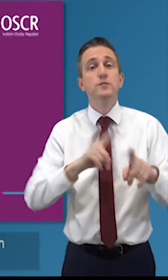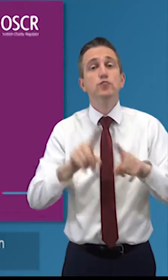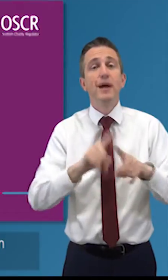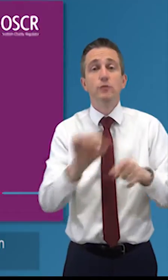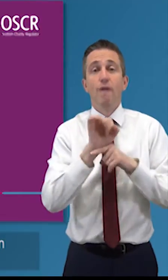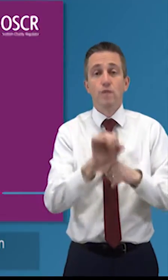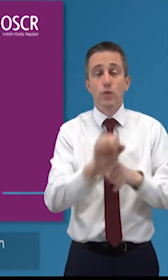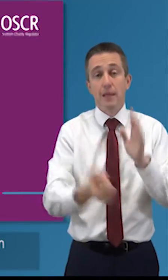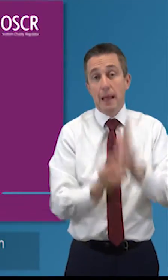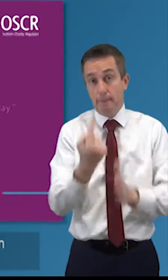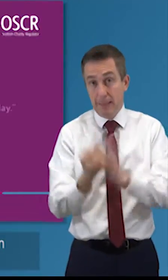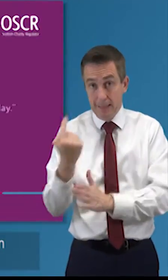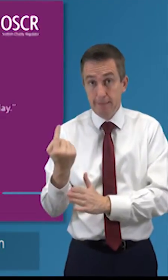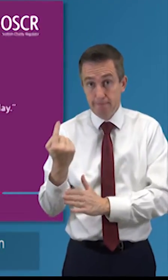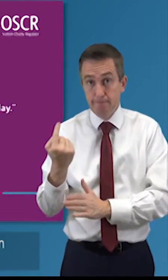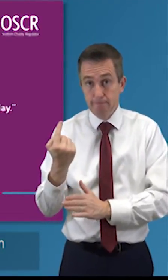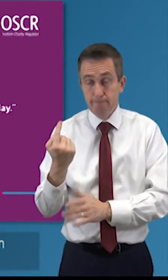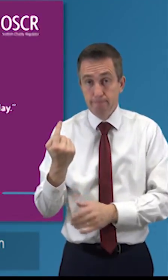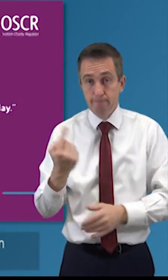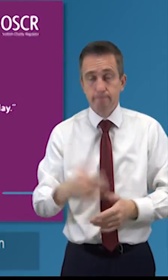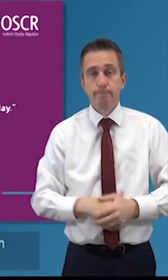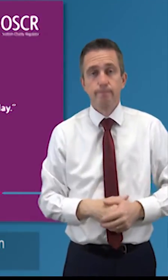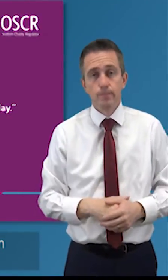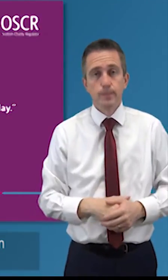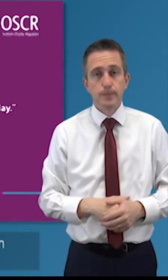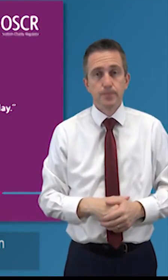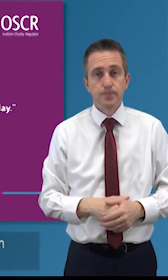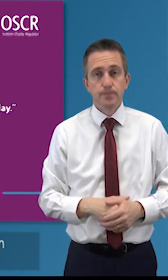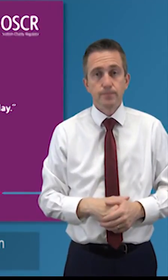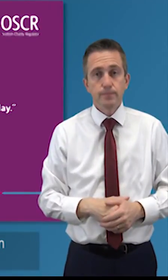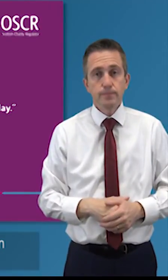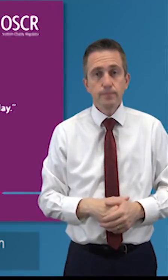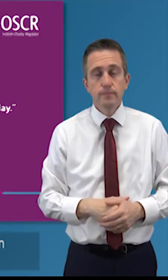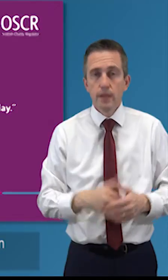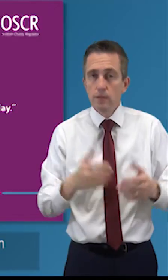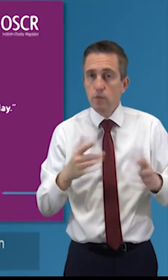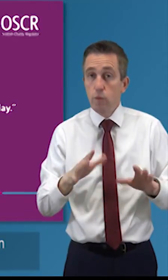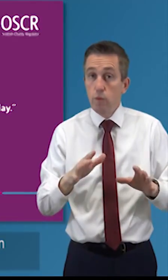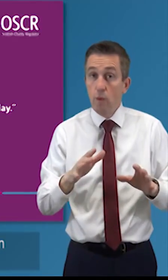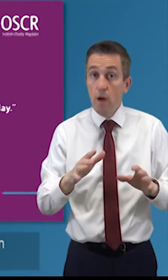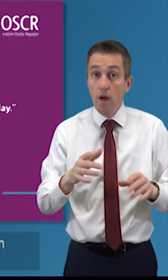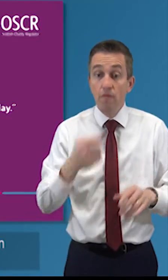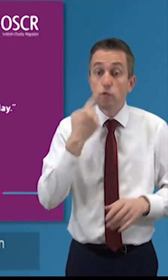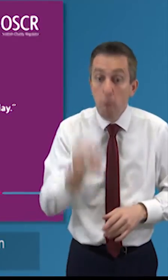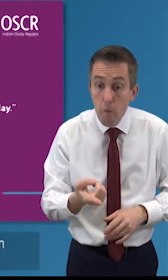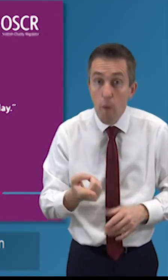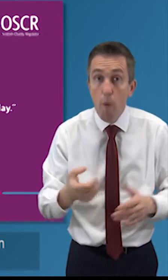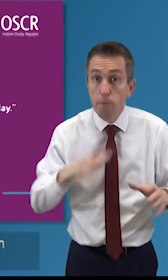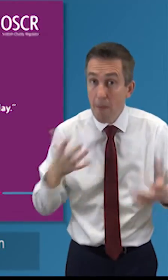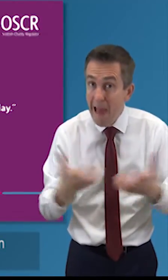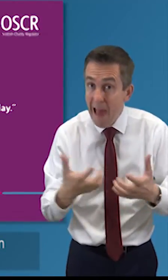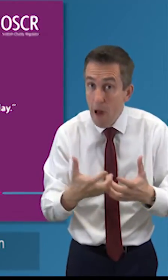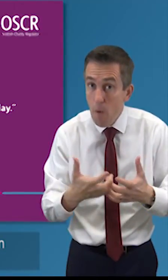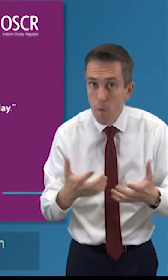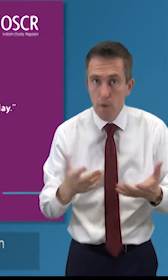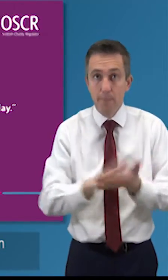your charity so really following from that uh the best preparation for tomorrow is